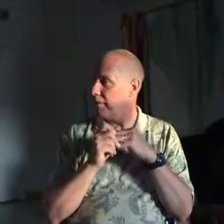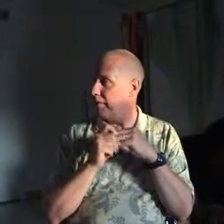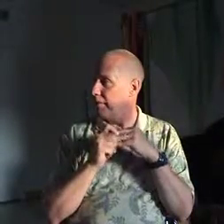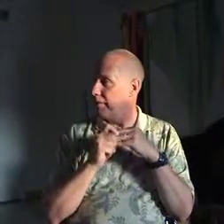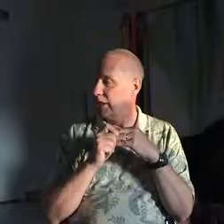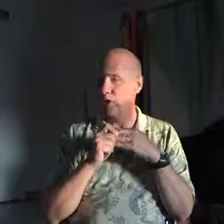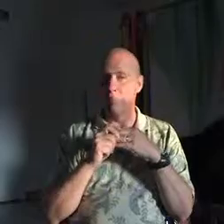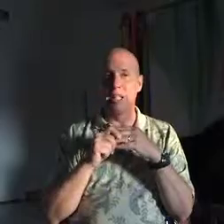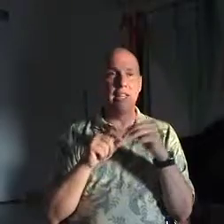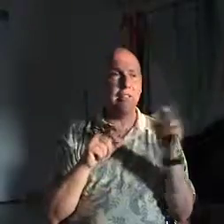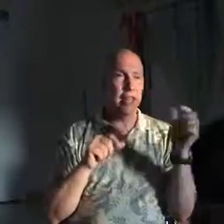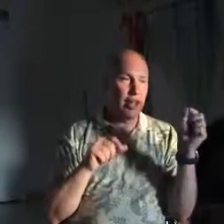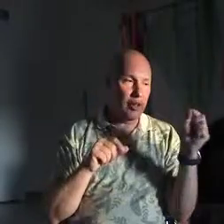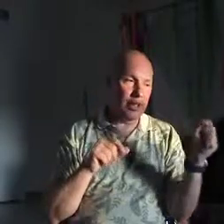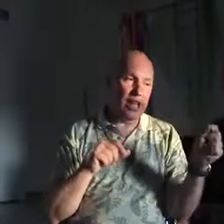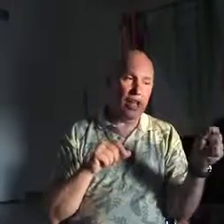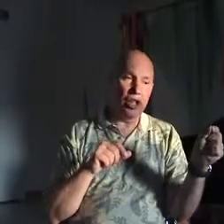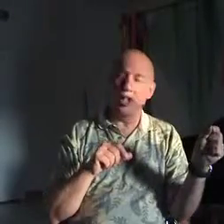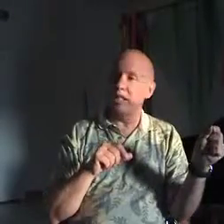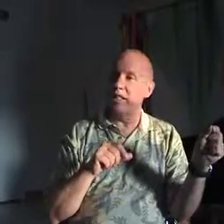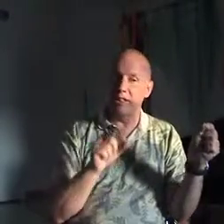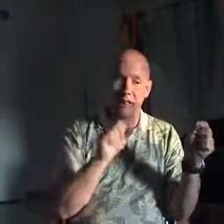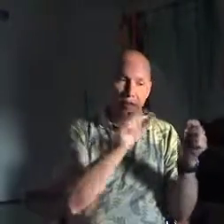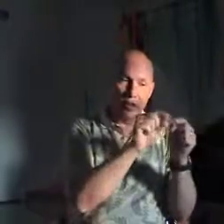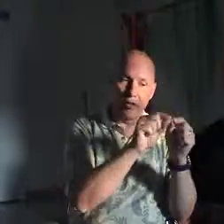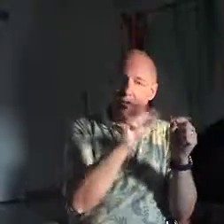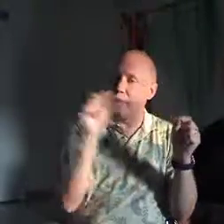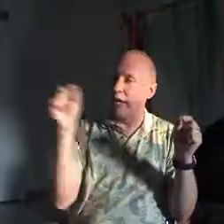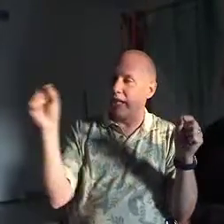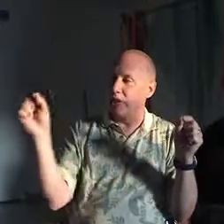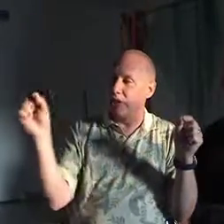To believe that irritation is different from rage.